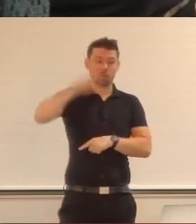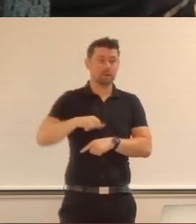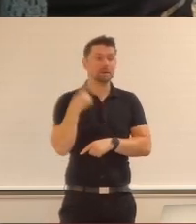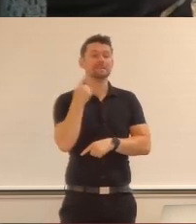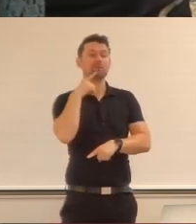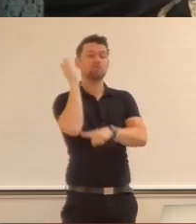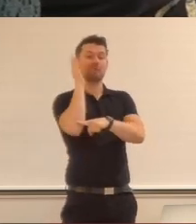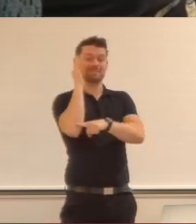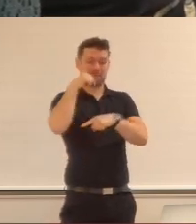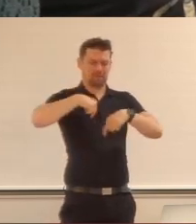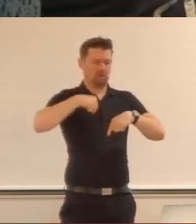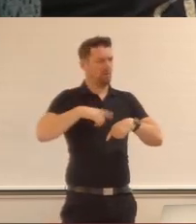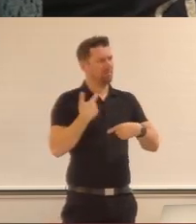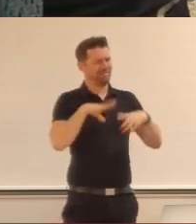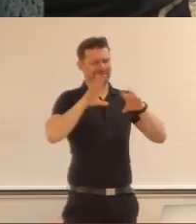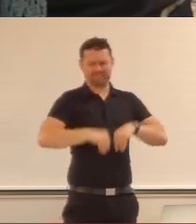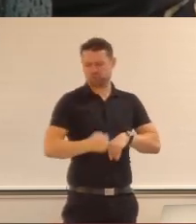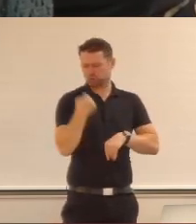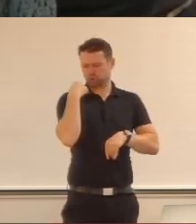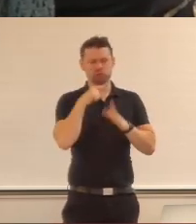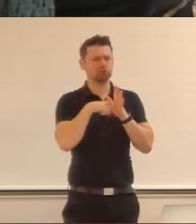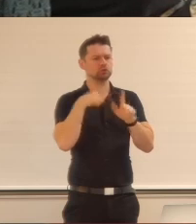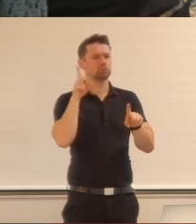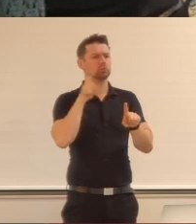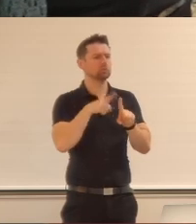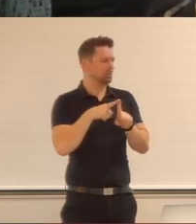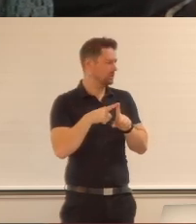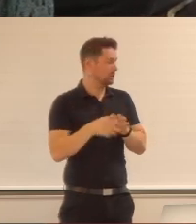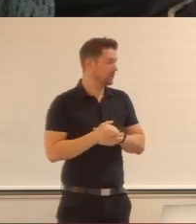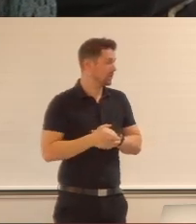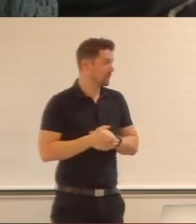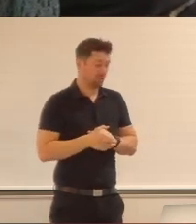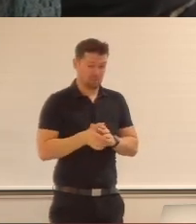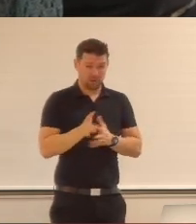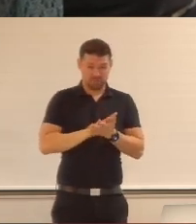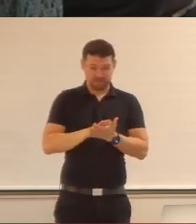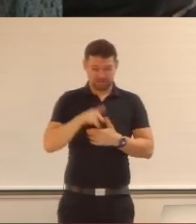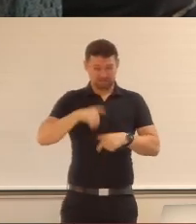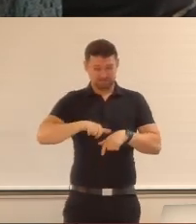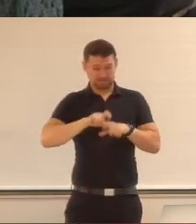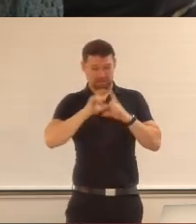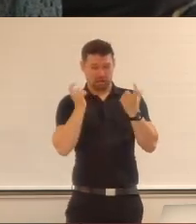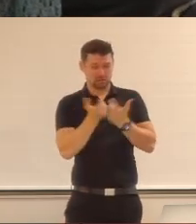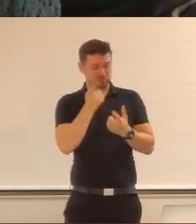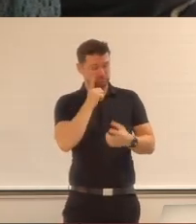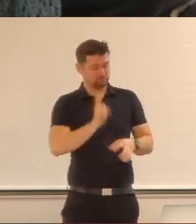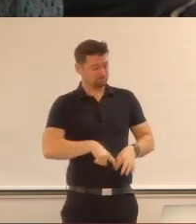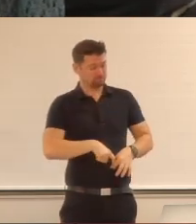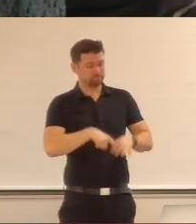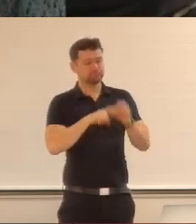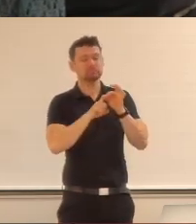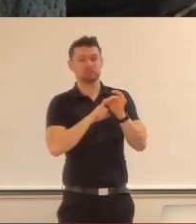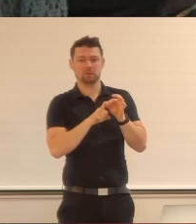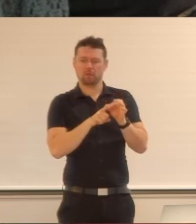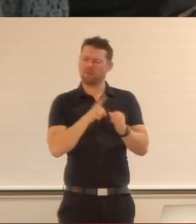teaching. He stopped teaching in June, actually. But this gives you an idea of the quality of the classes that you can have here and how it's just a fantastic